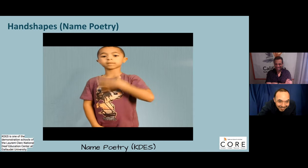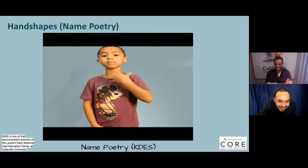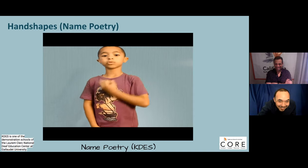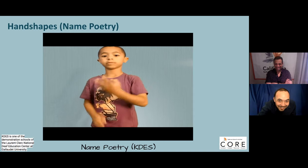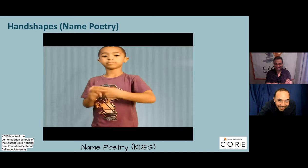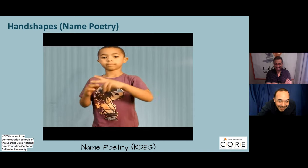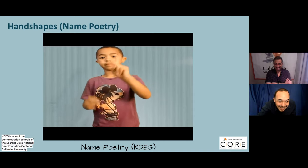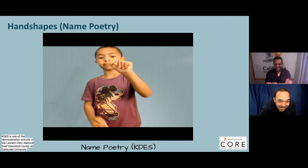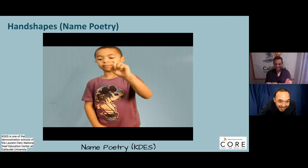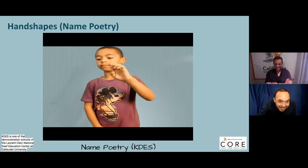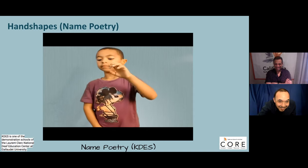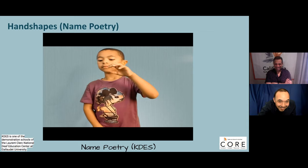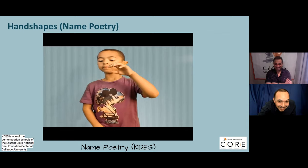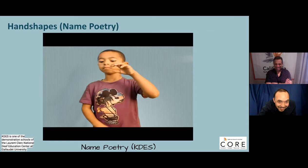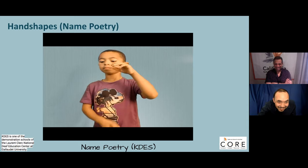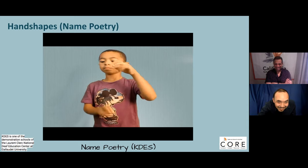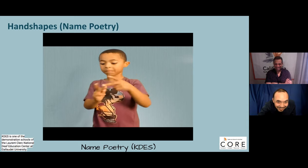This is Nate.